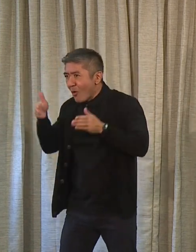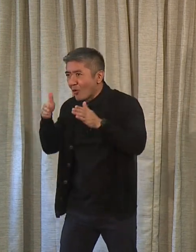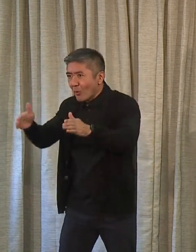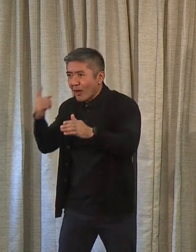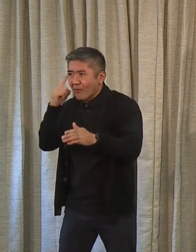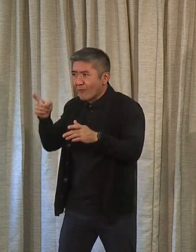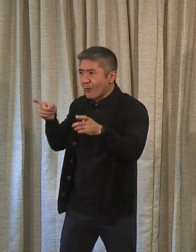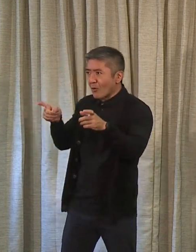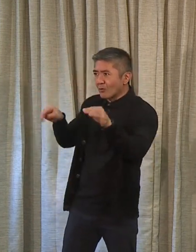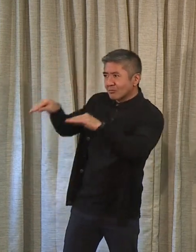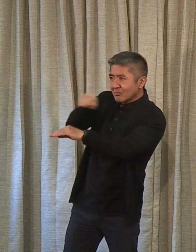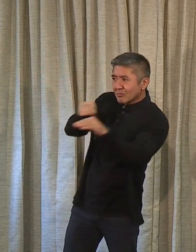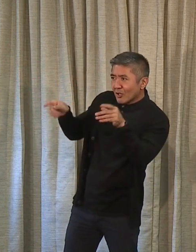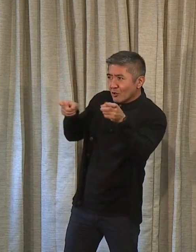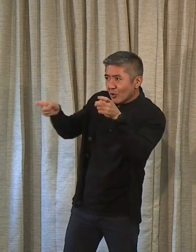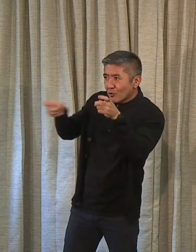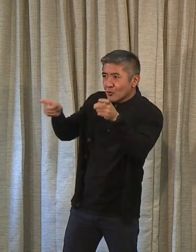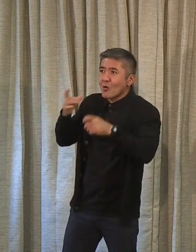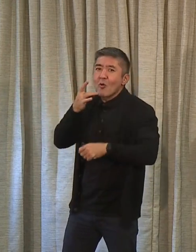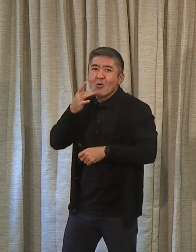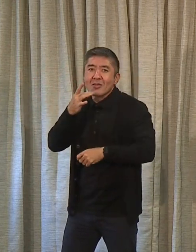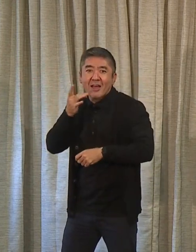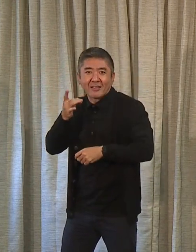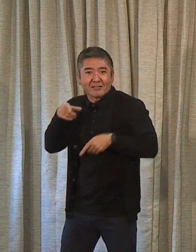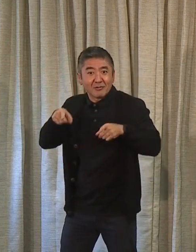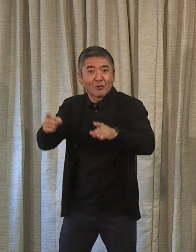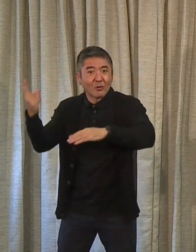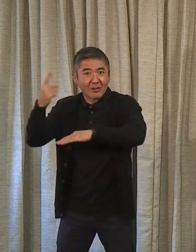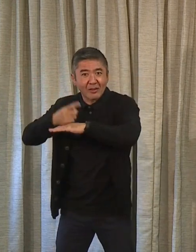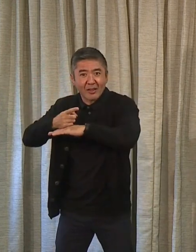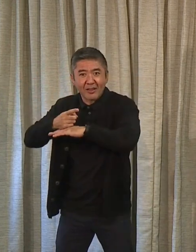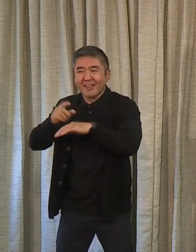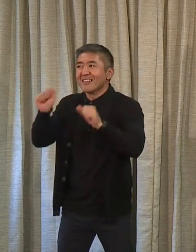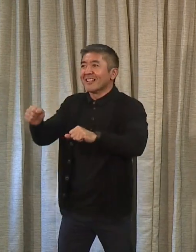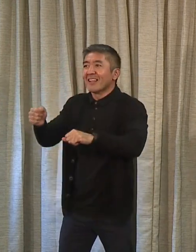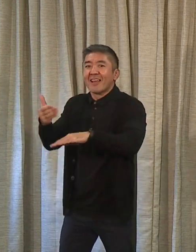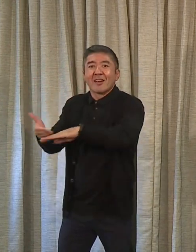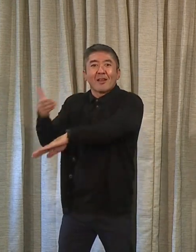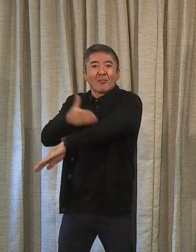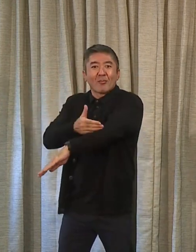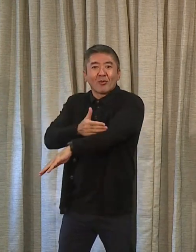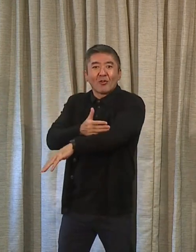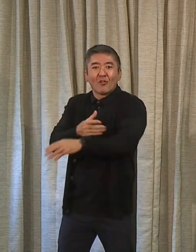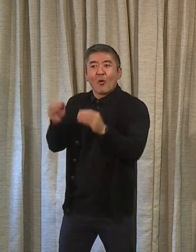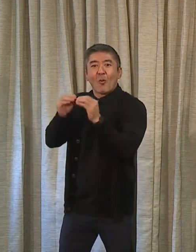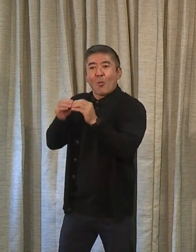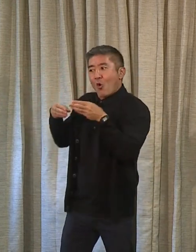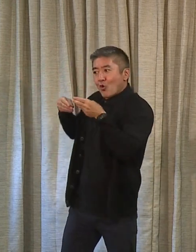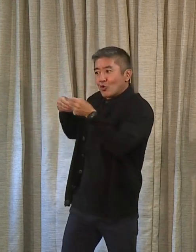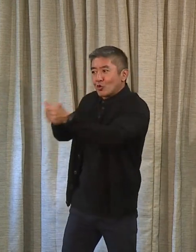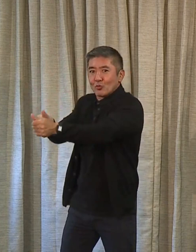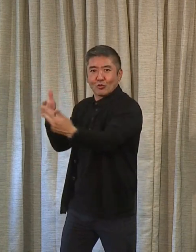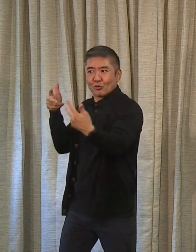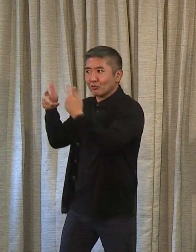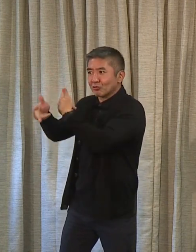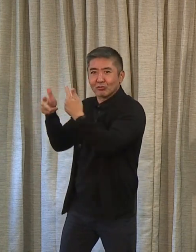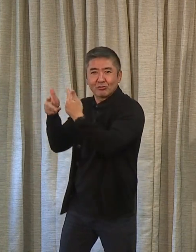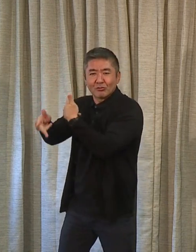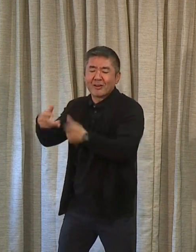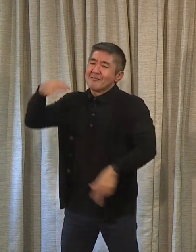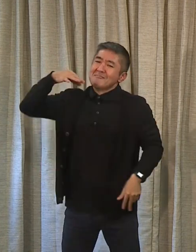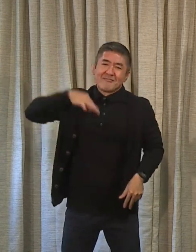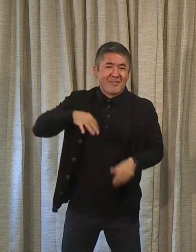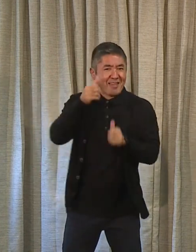throughout the day so that we can improve the flow of traffic. That will have benefits for everybody